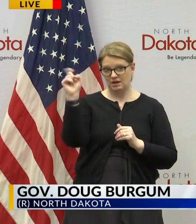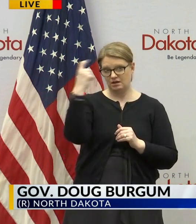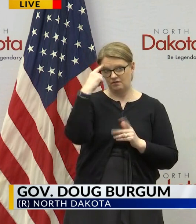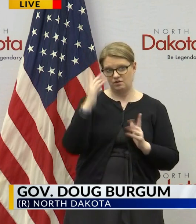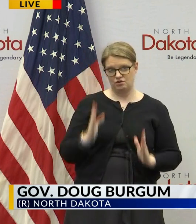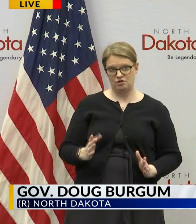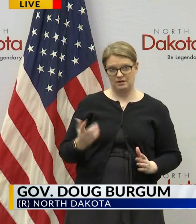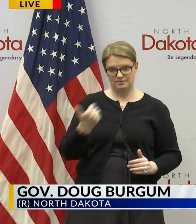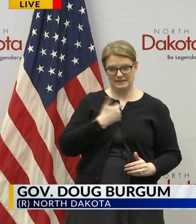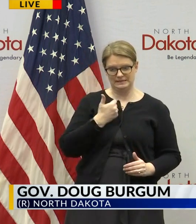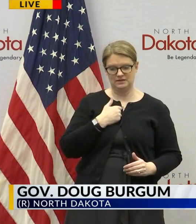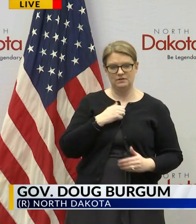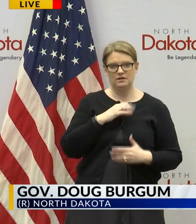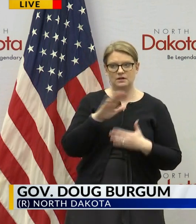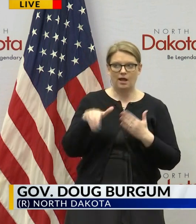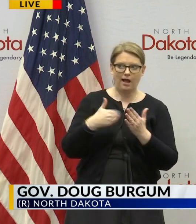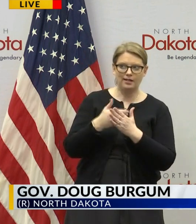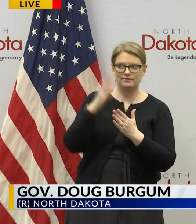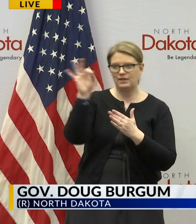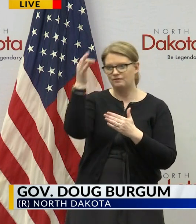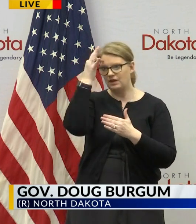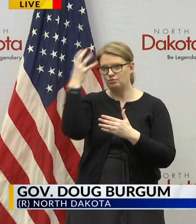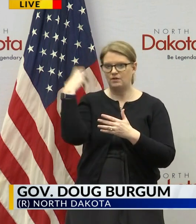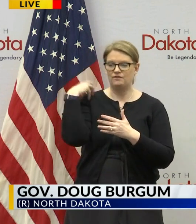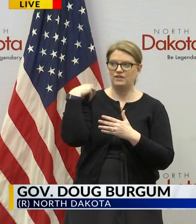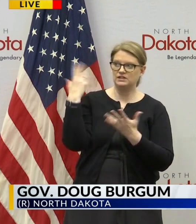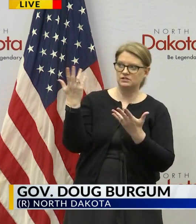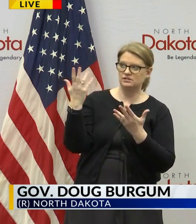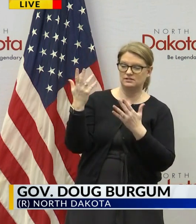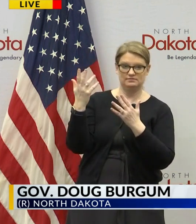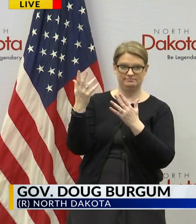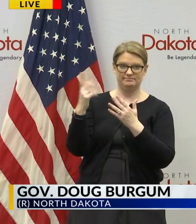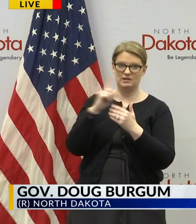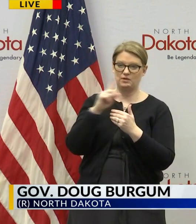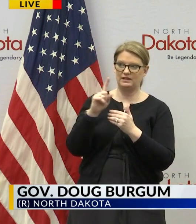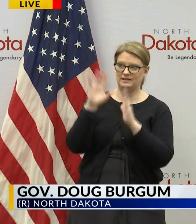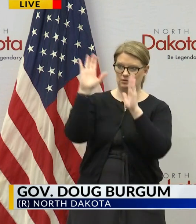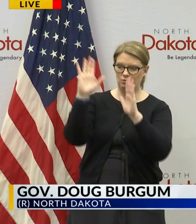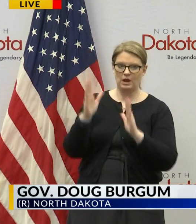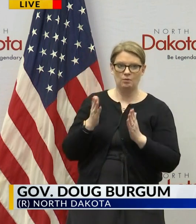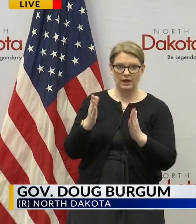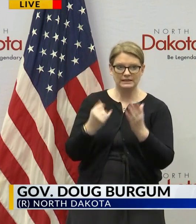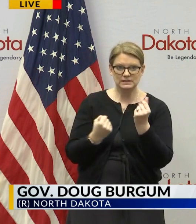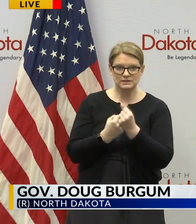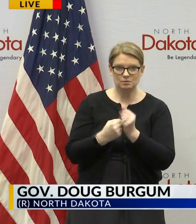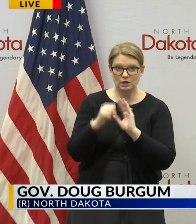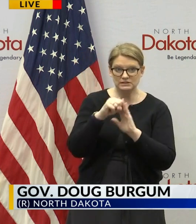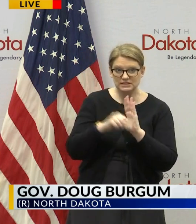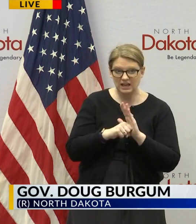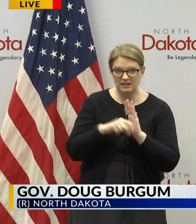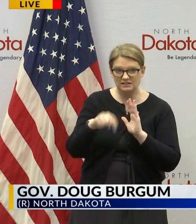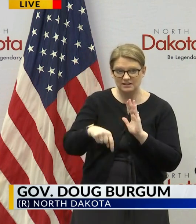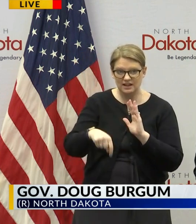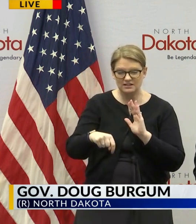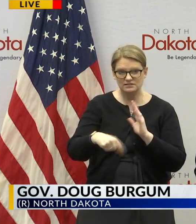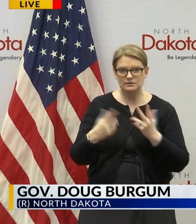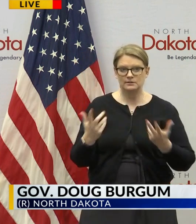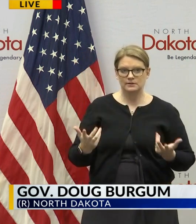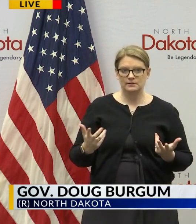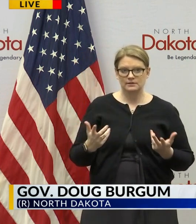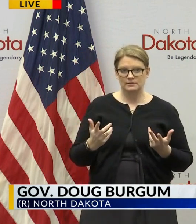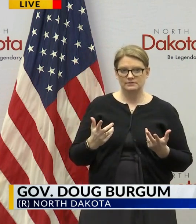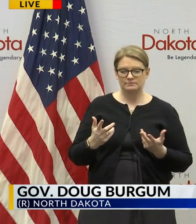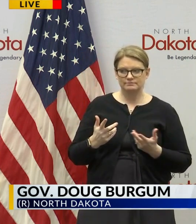to all of our federal CODEL and other federal officials at the administrative level that one of the great ways to support states during this time frame would be to